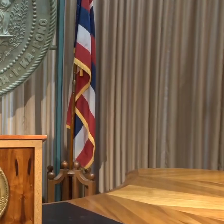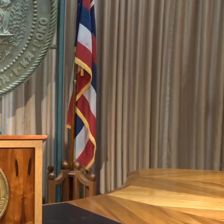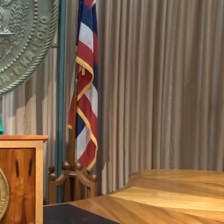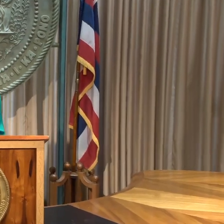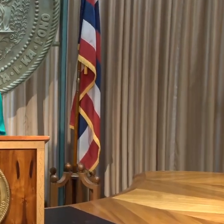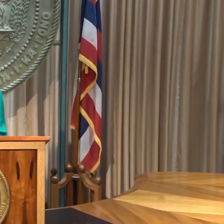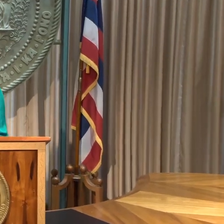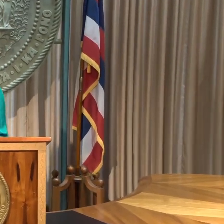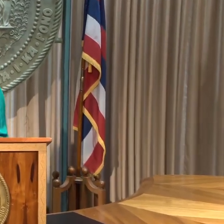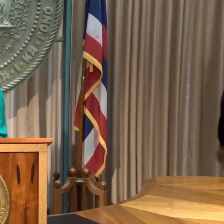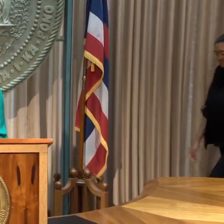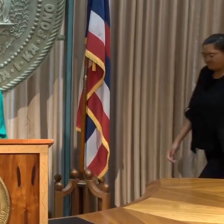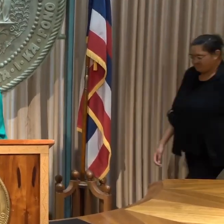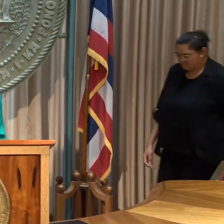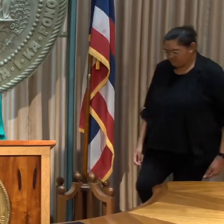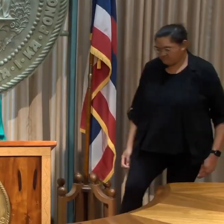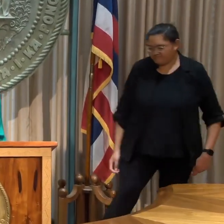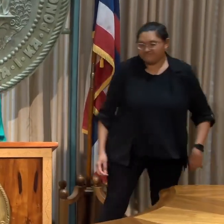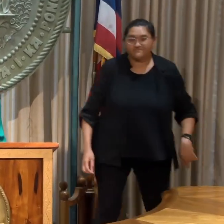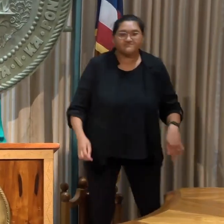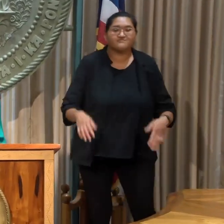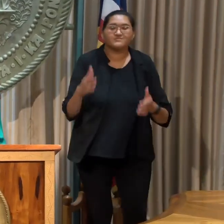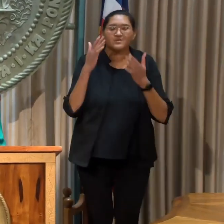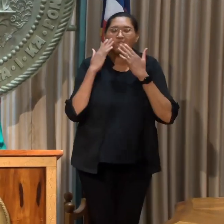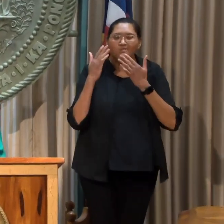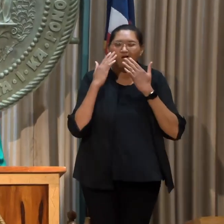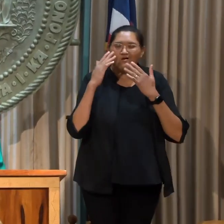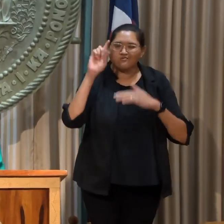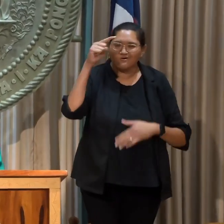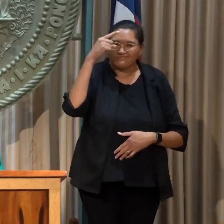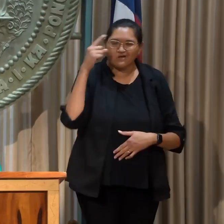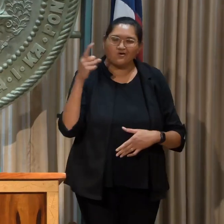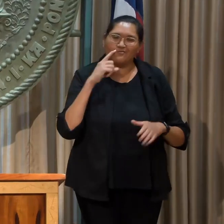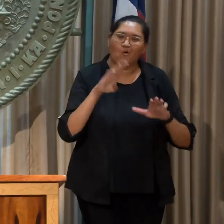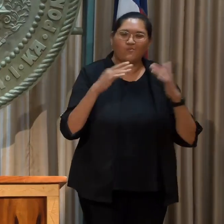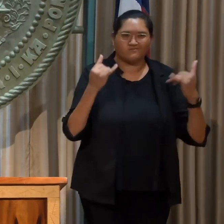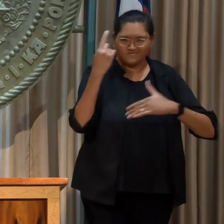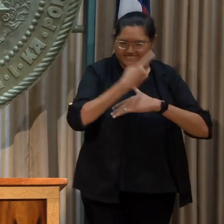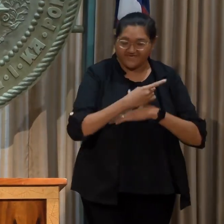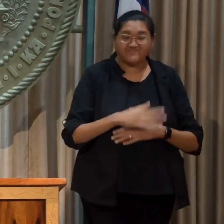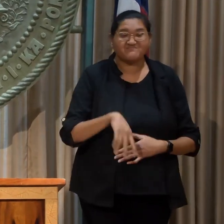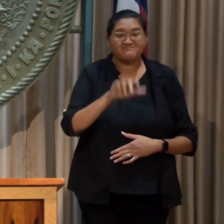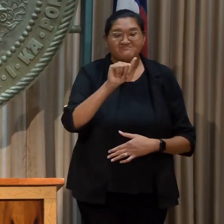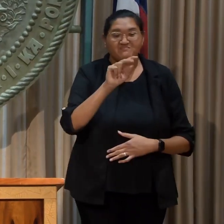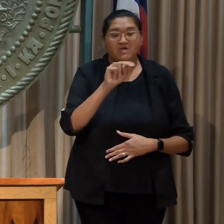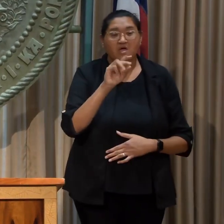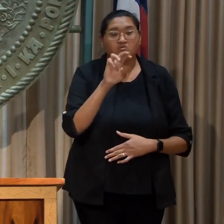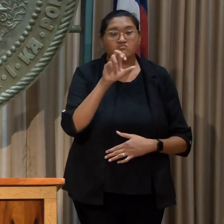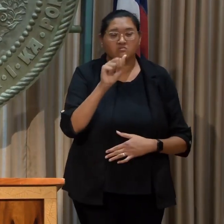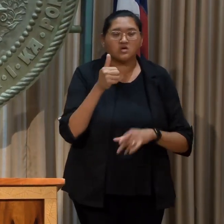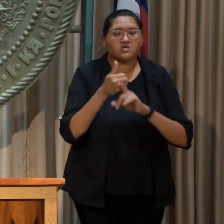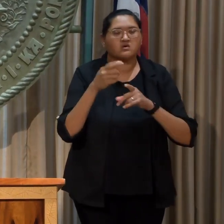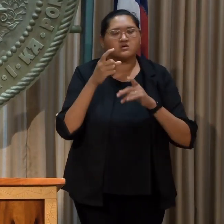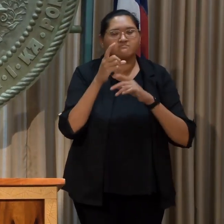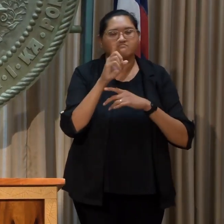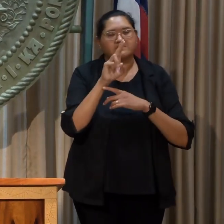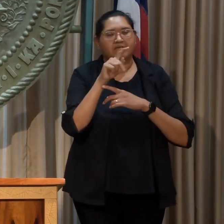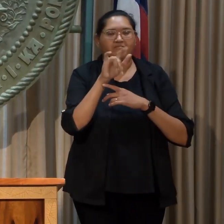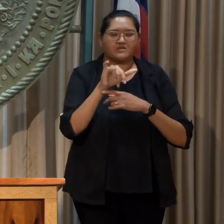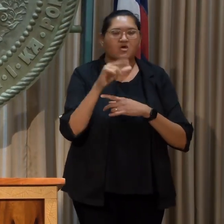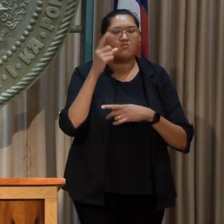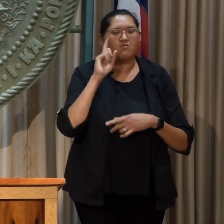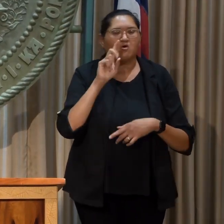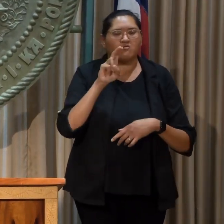Hello, Green, for opening up today, this historic day. Up next, Andrea Rogers, Deputy Director of U.S.